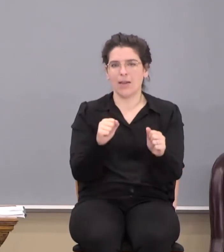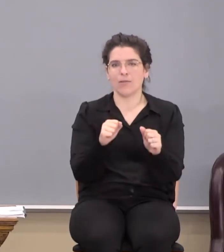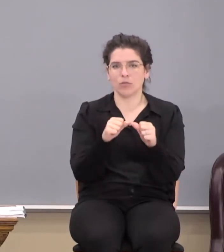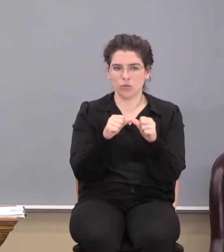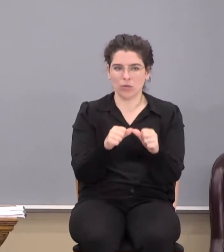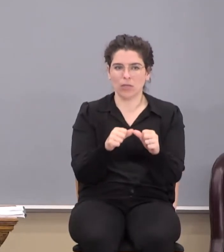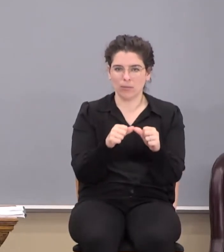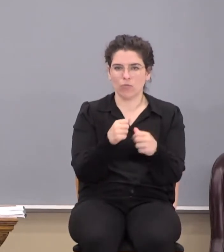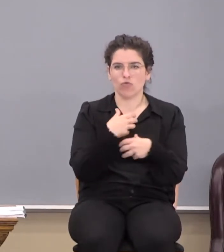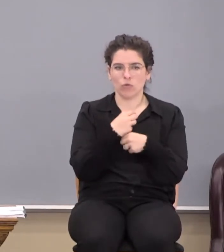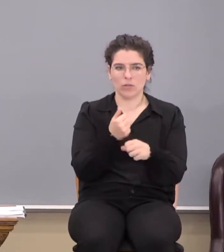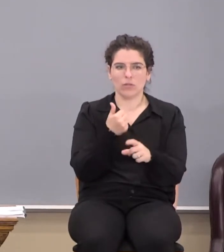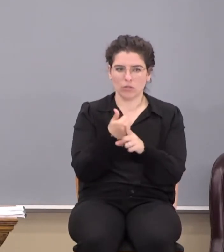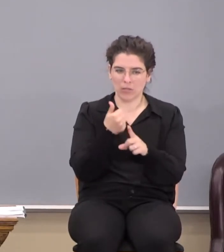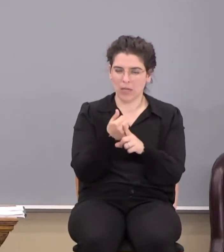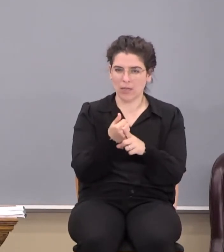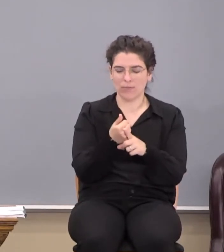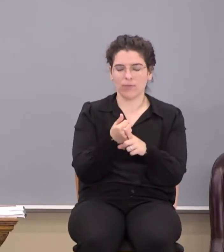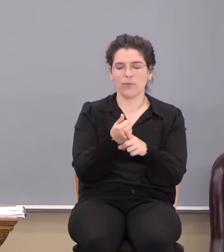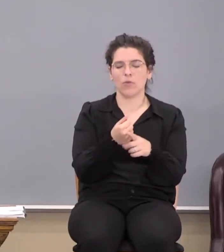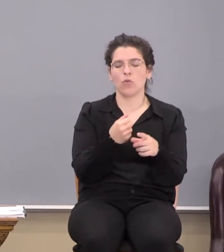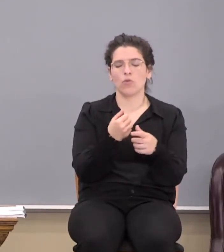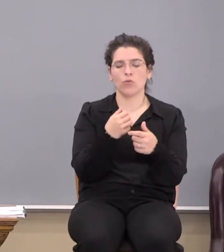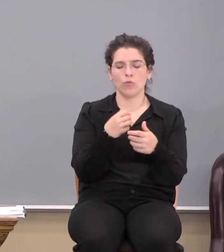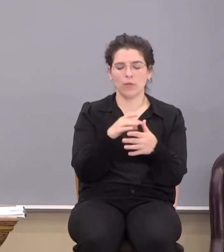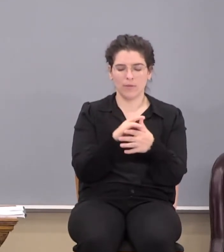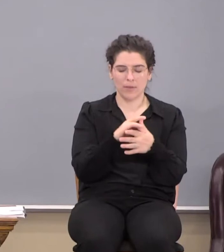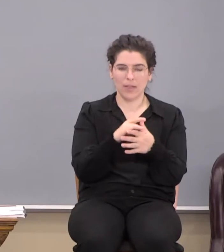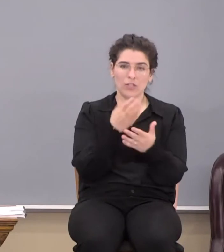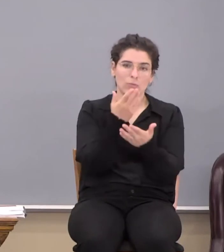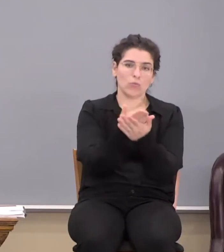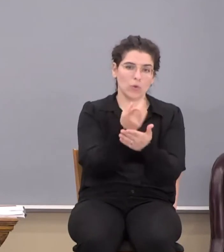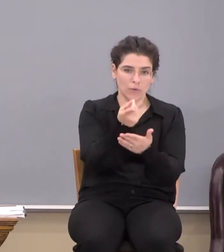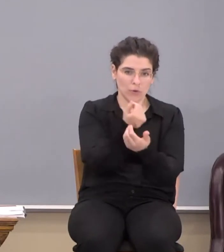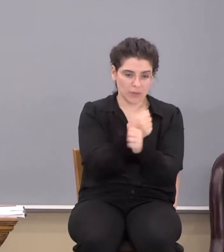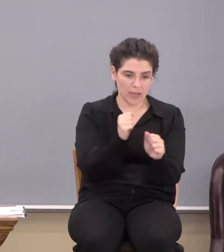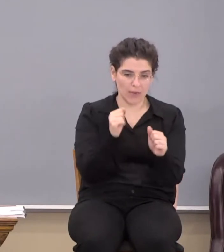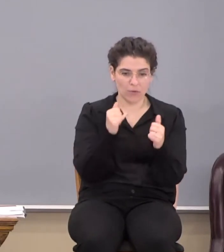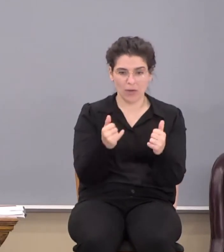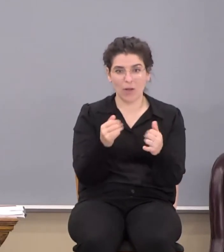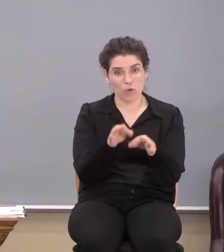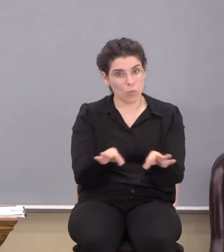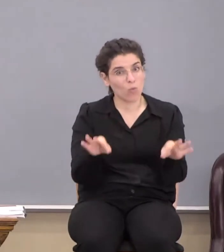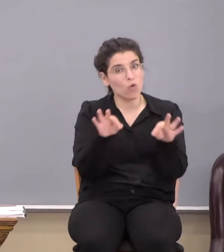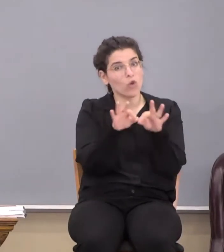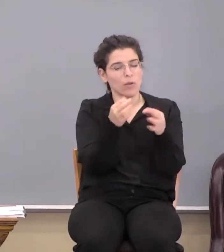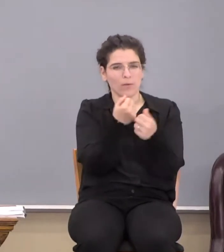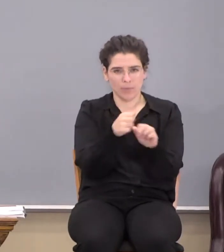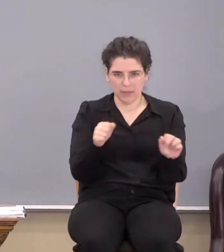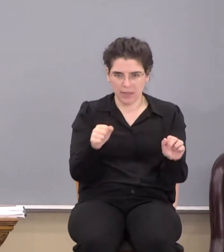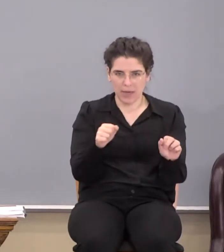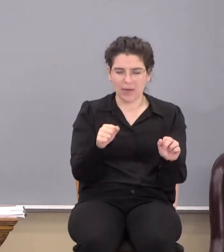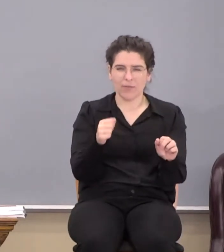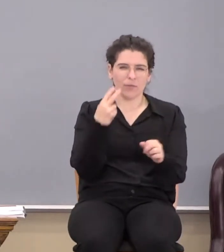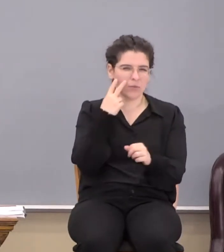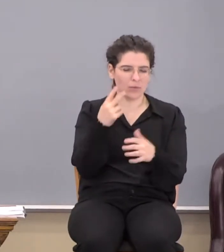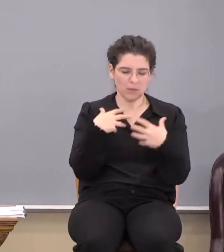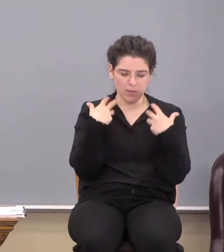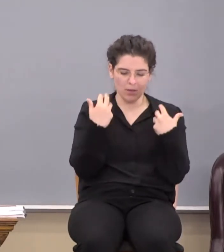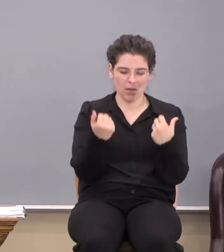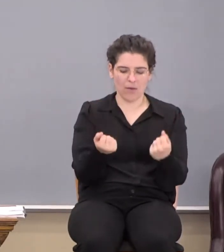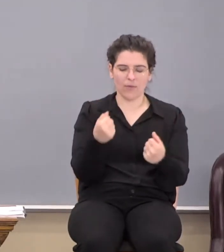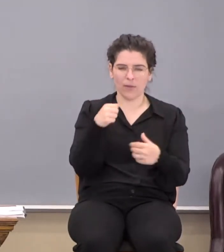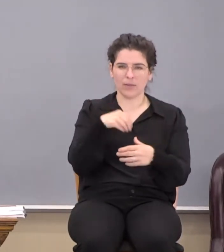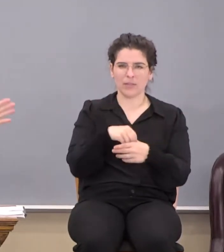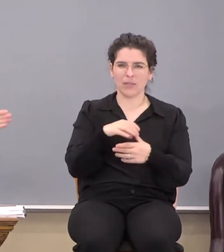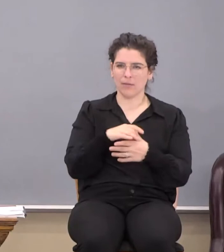so you're trusting yourself to hang on. The flesh to prove you're saved, so now you're worthy of it. You see, the confidence in the